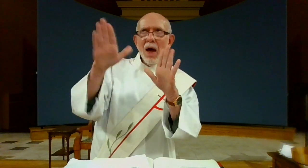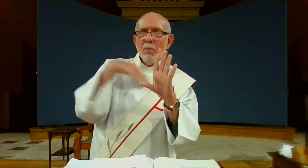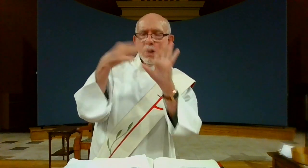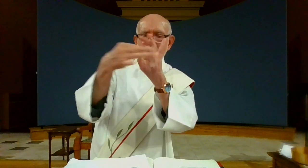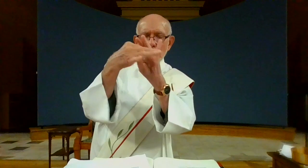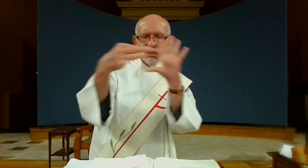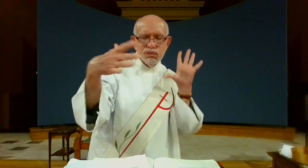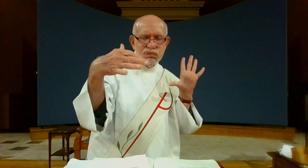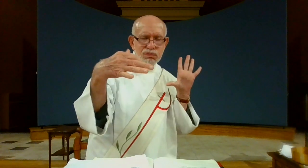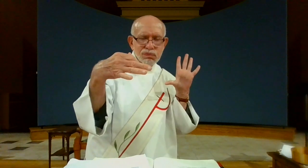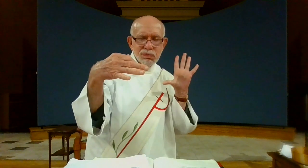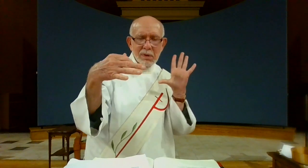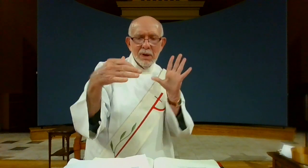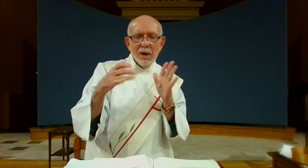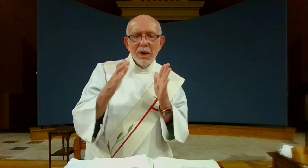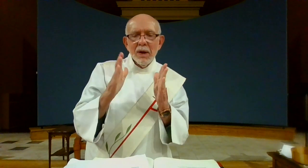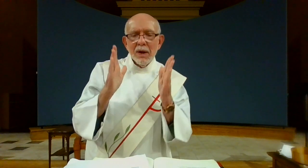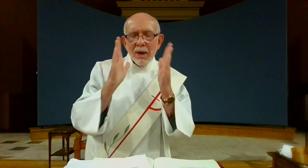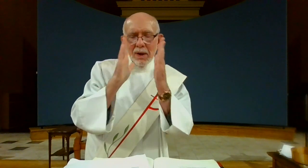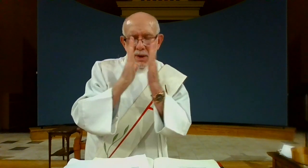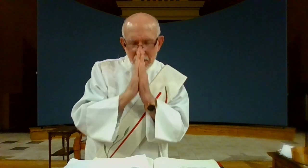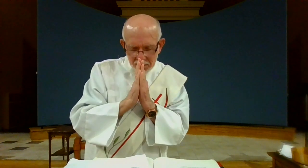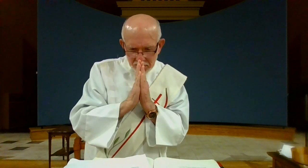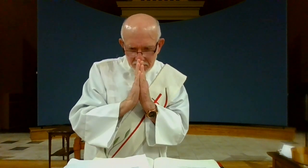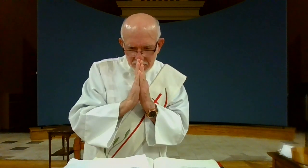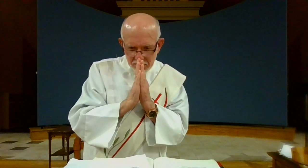Never permit me to be separated from you Amen